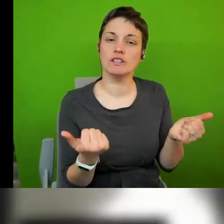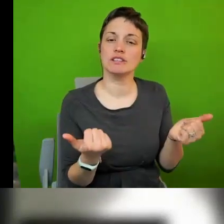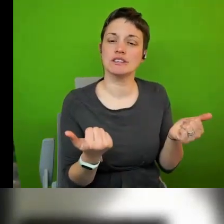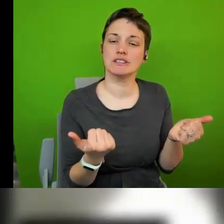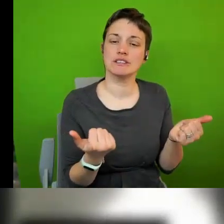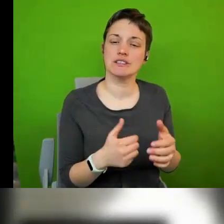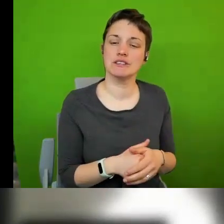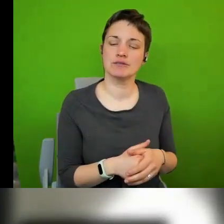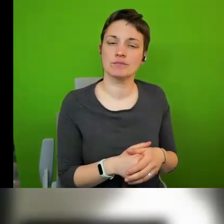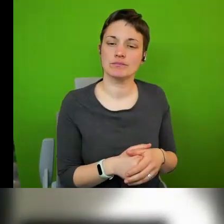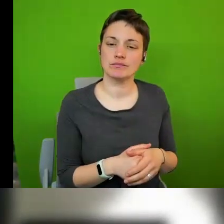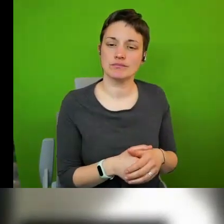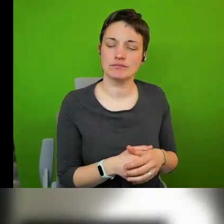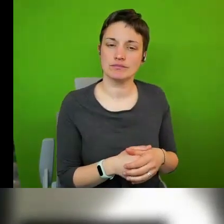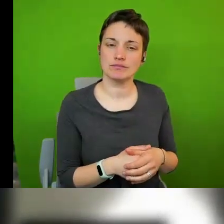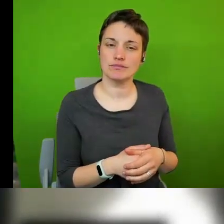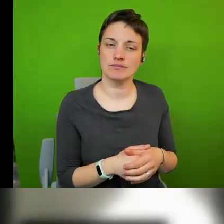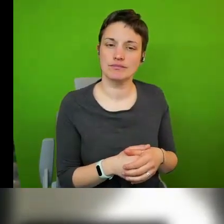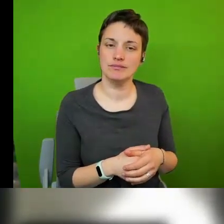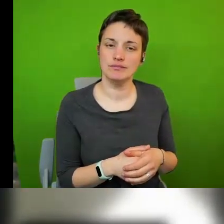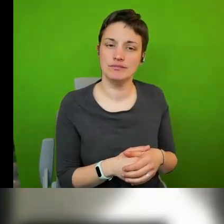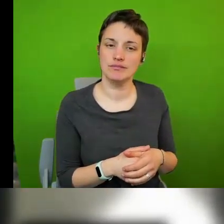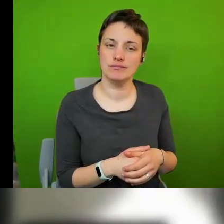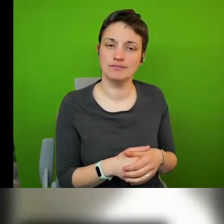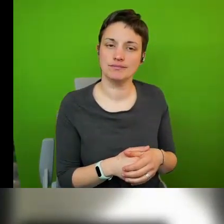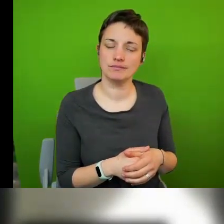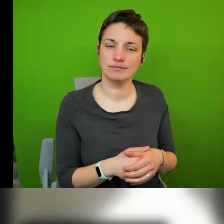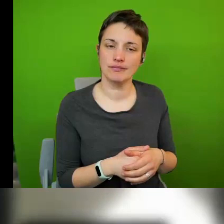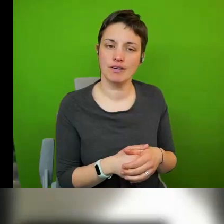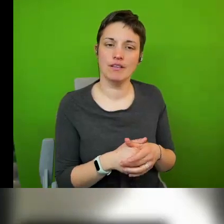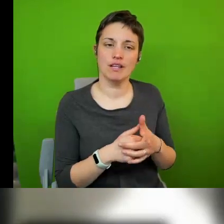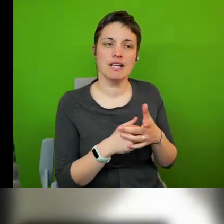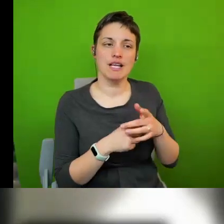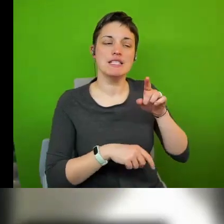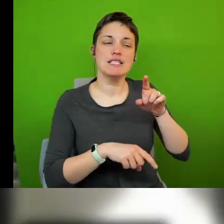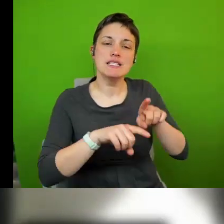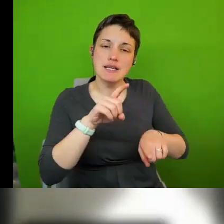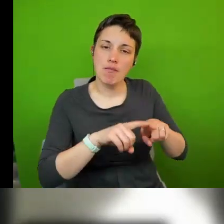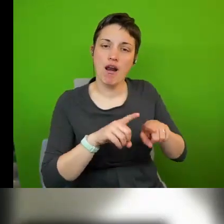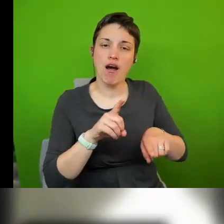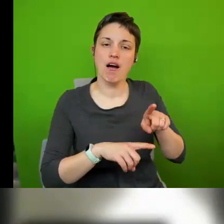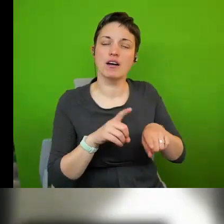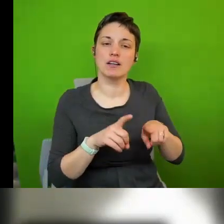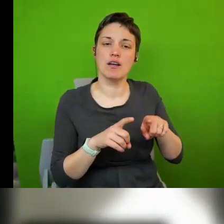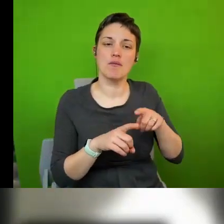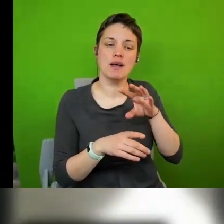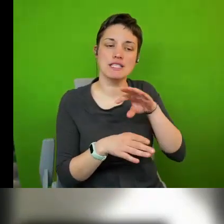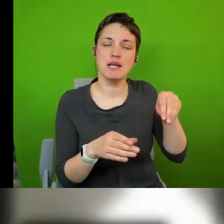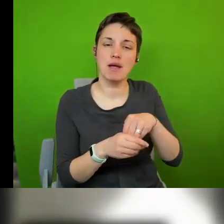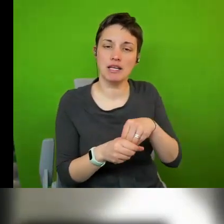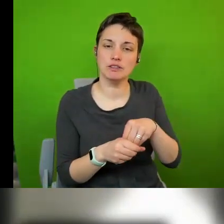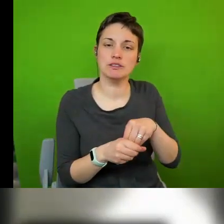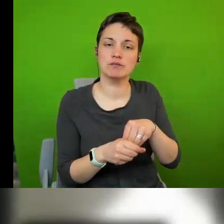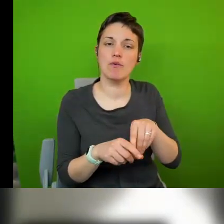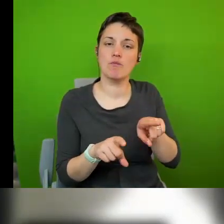think these or similar institutions of institutionalized civil society participation and also civil society